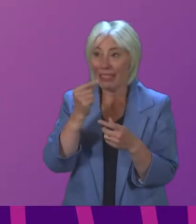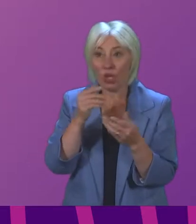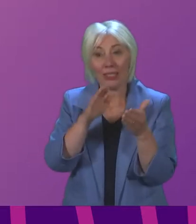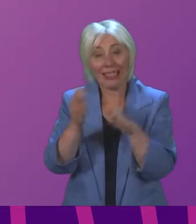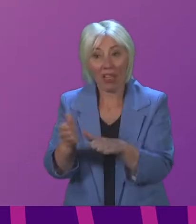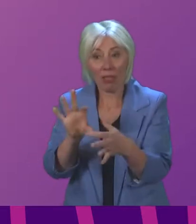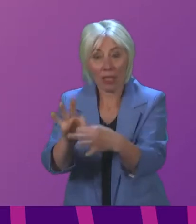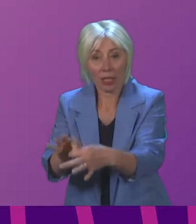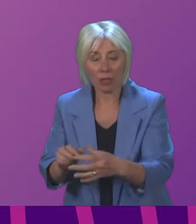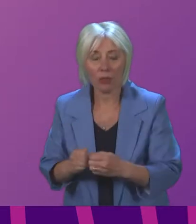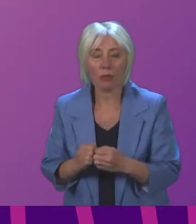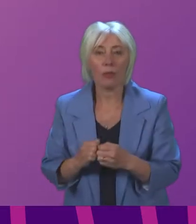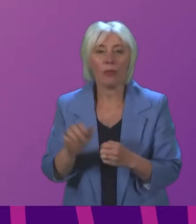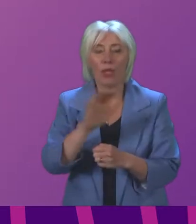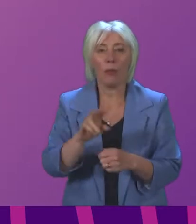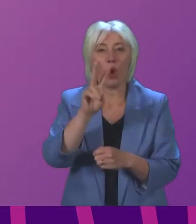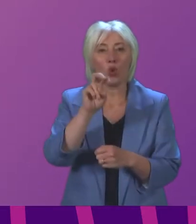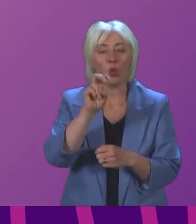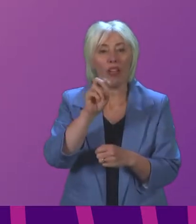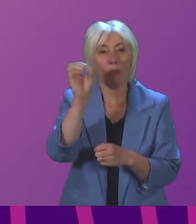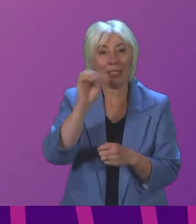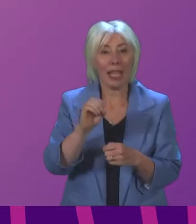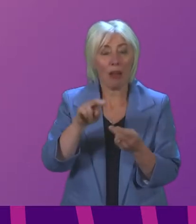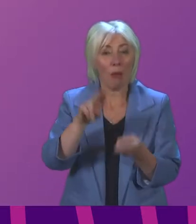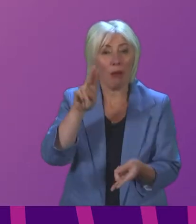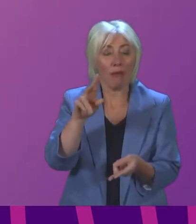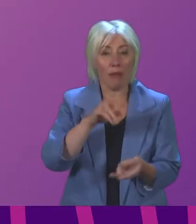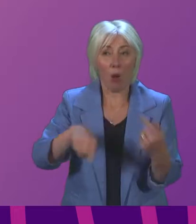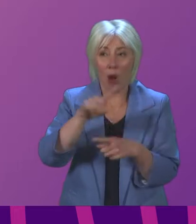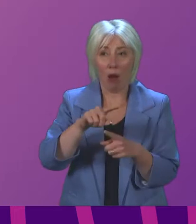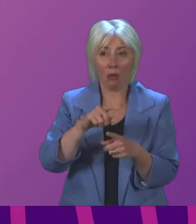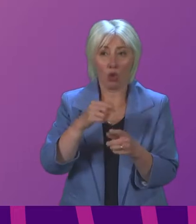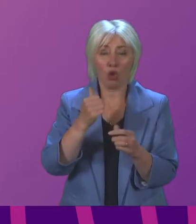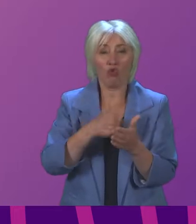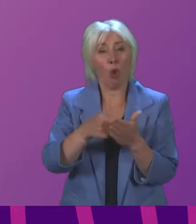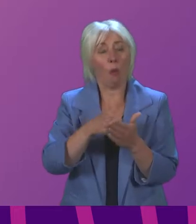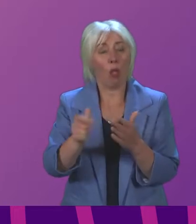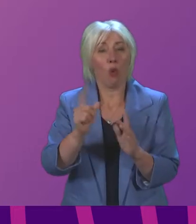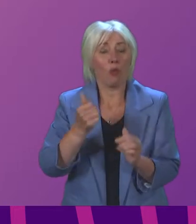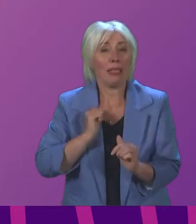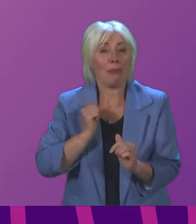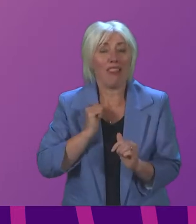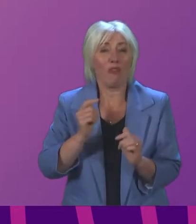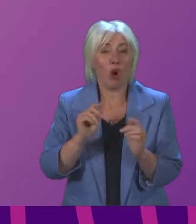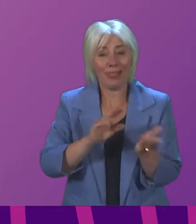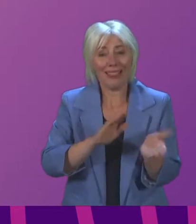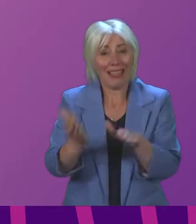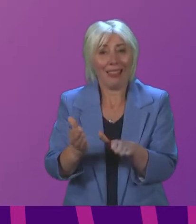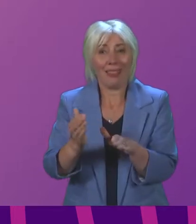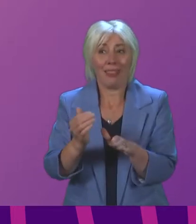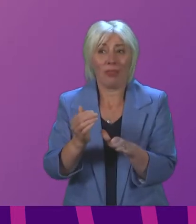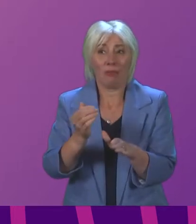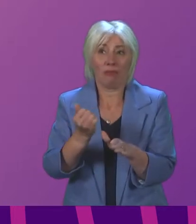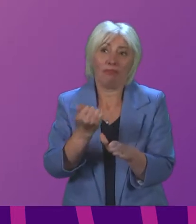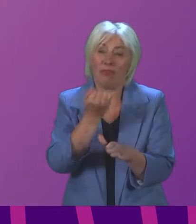national death rate is sitting at about 12% above what is expected much of which is not as a result of a COVID diagnosis